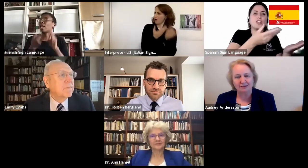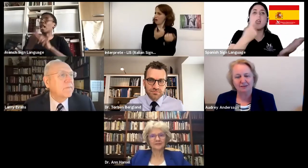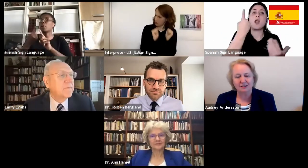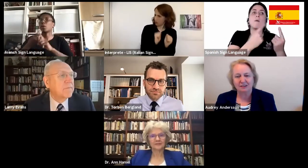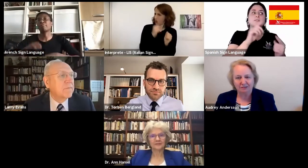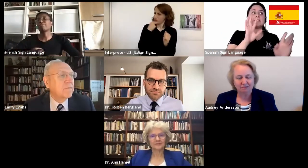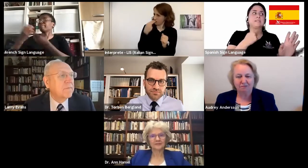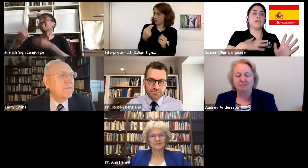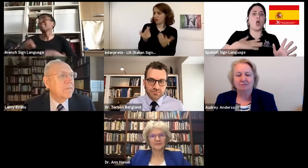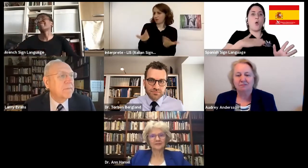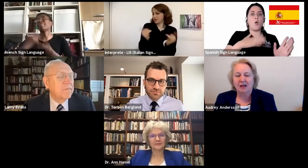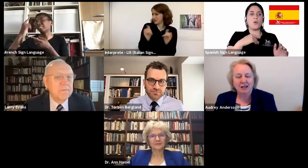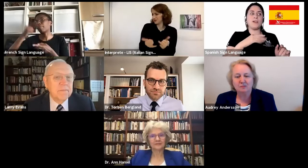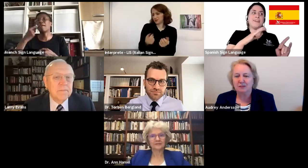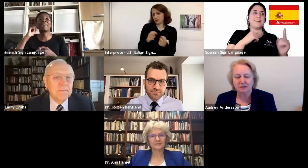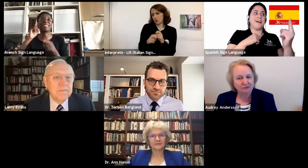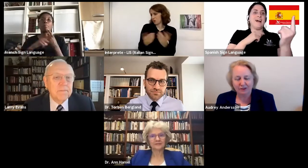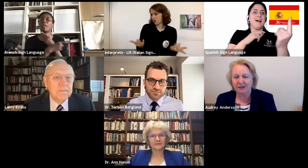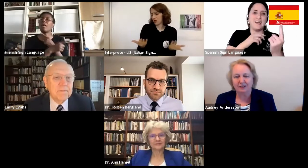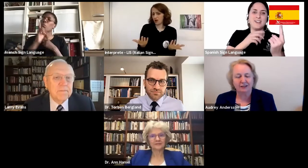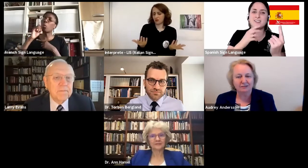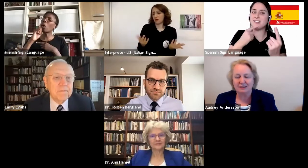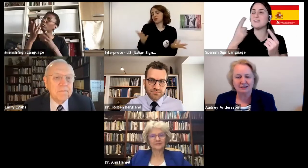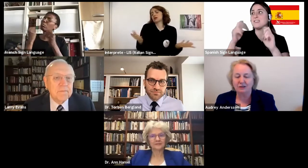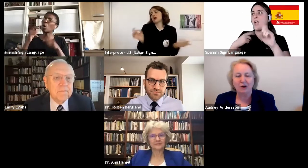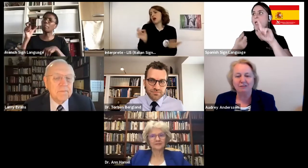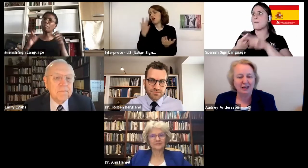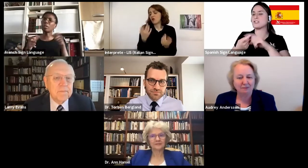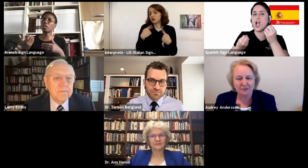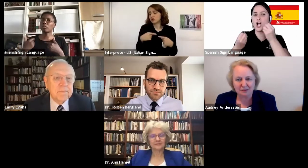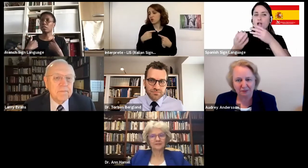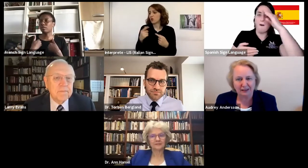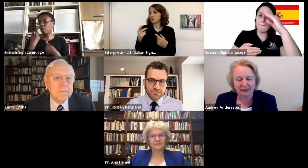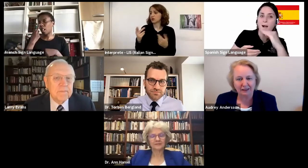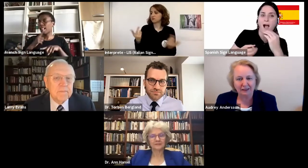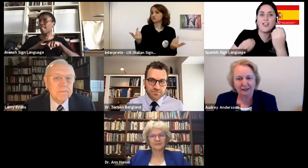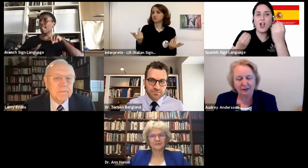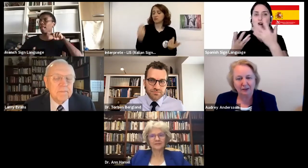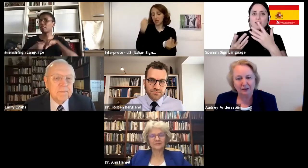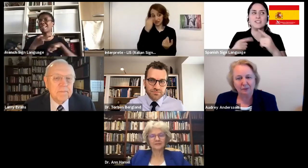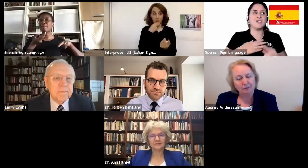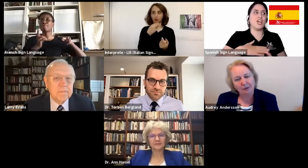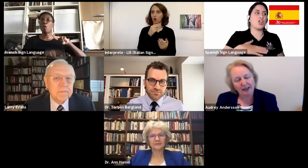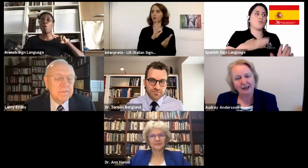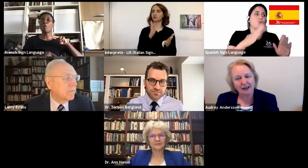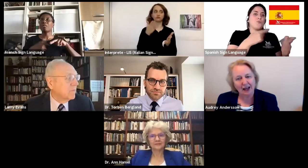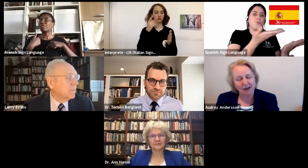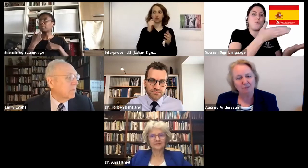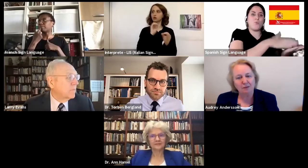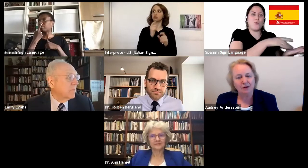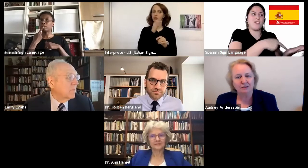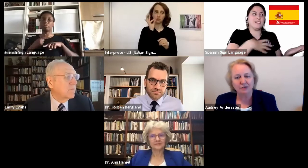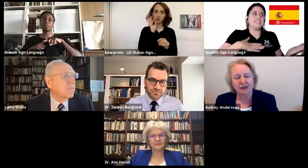about husband, father, sister, whoever it happens to be. But they